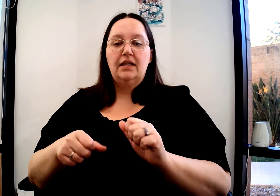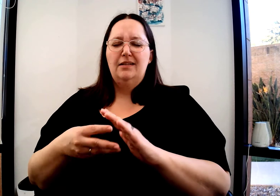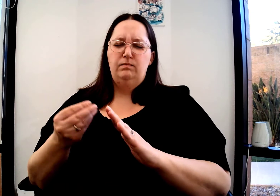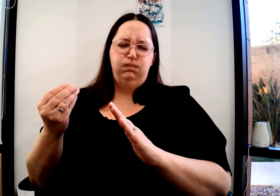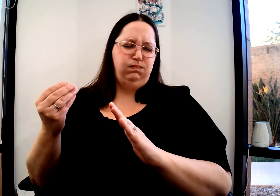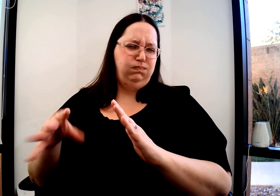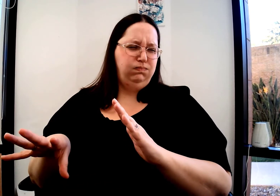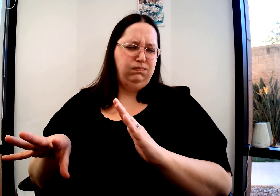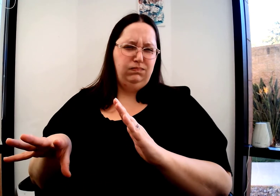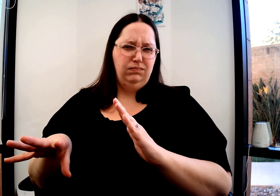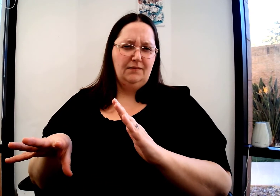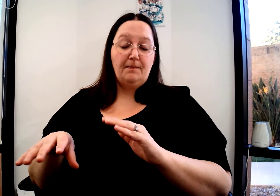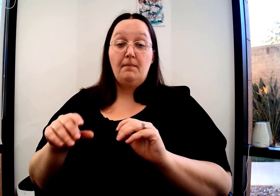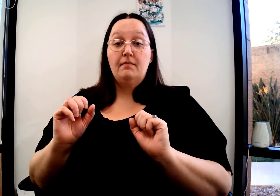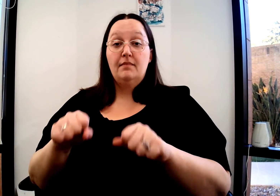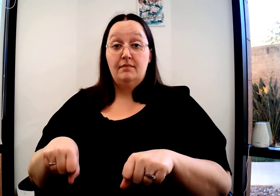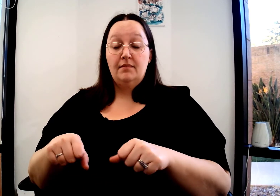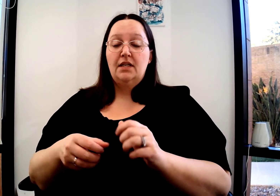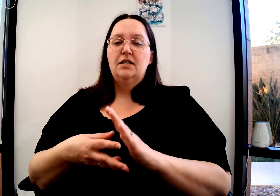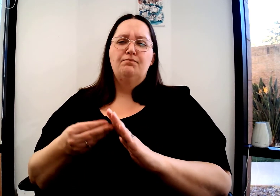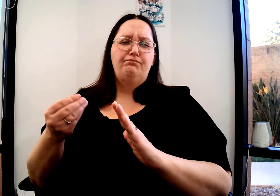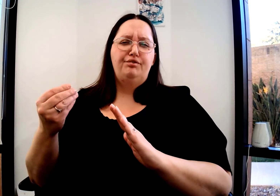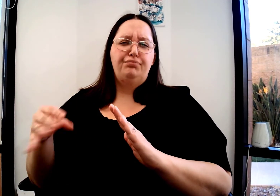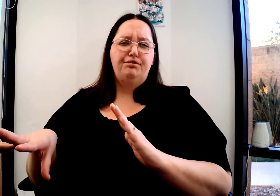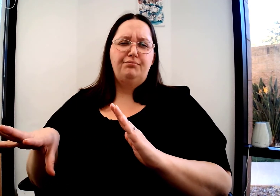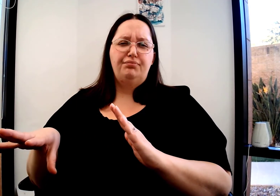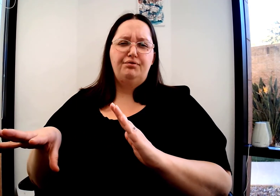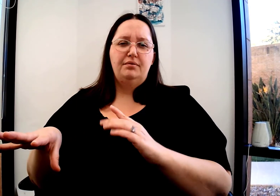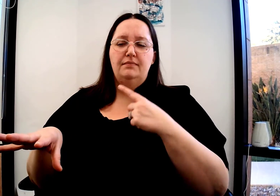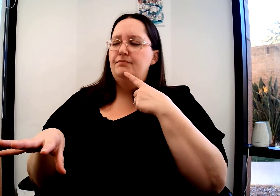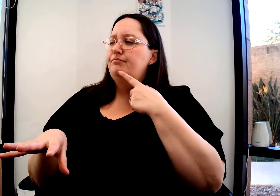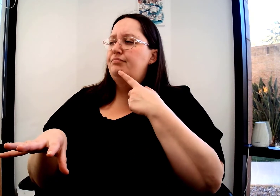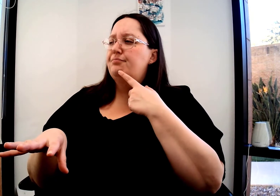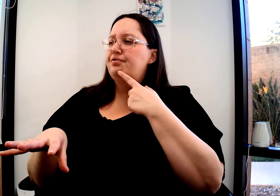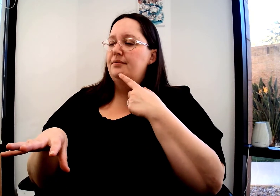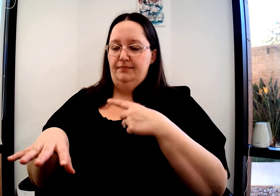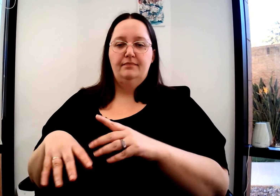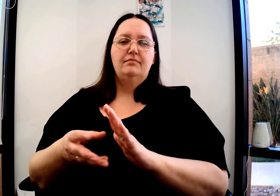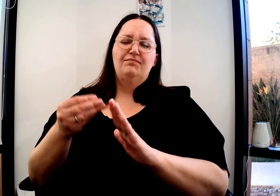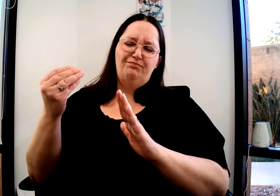Clench your teeth. You can puff your cheeks. You can also trill your lips.